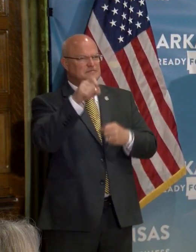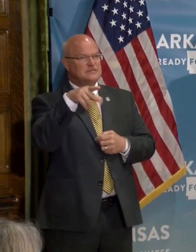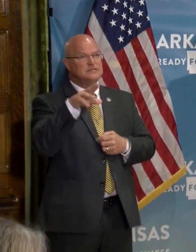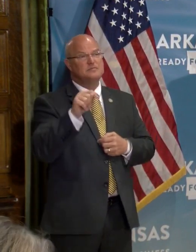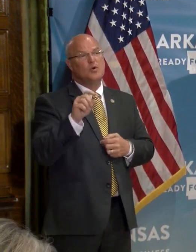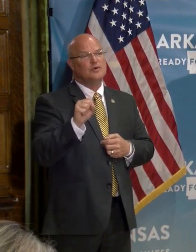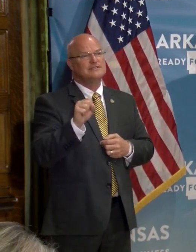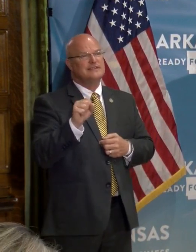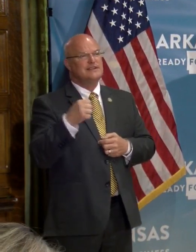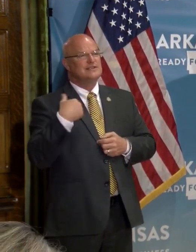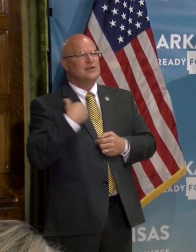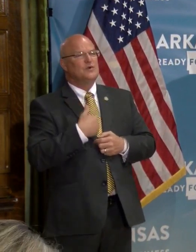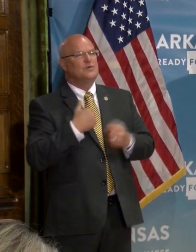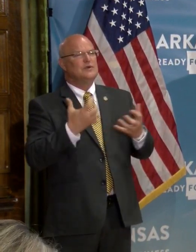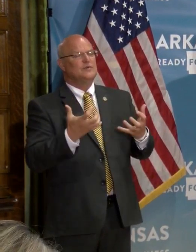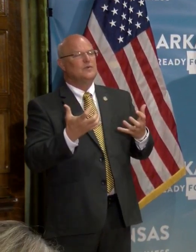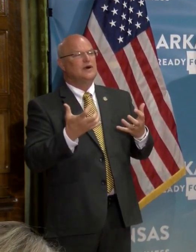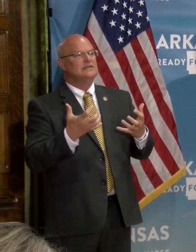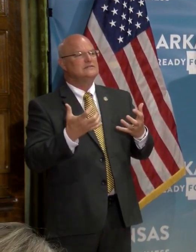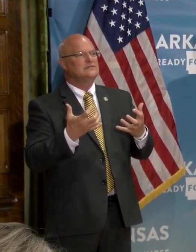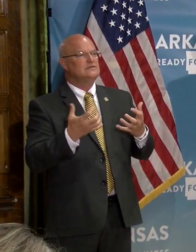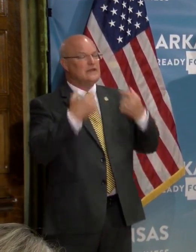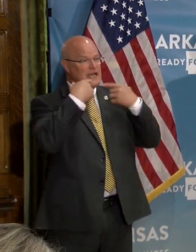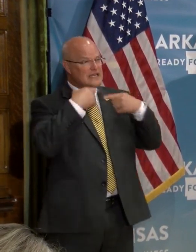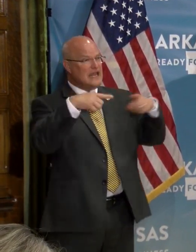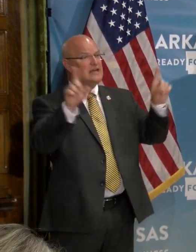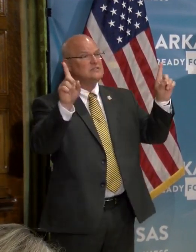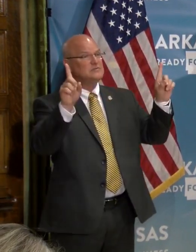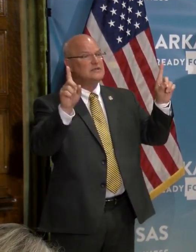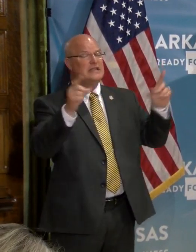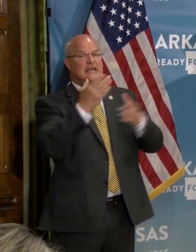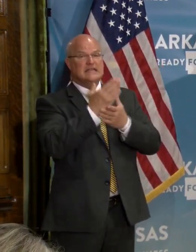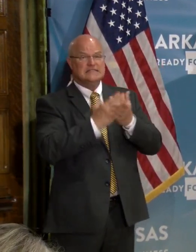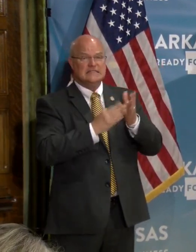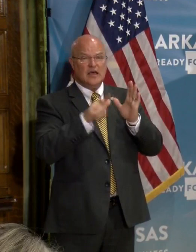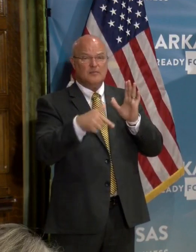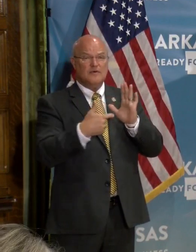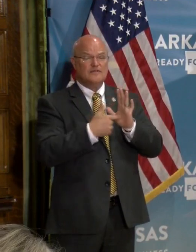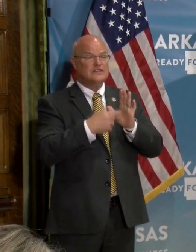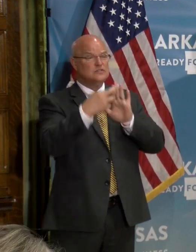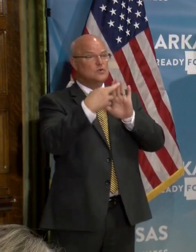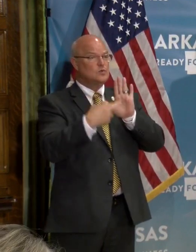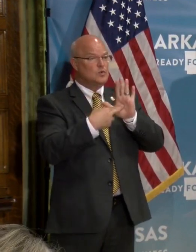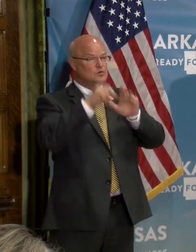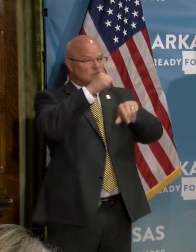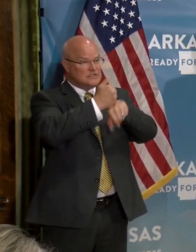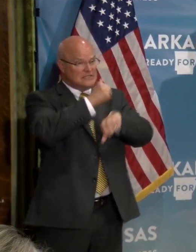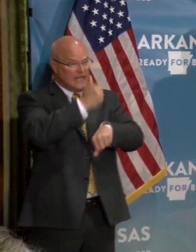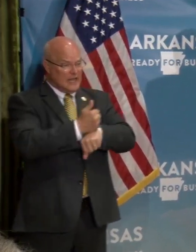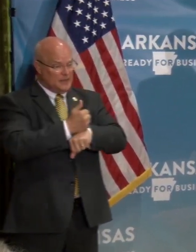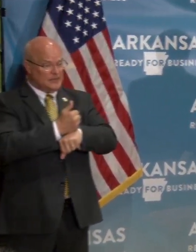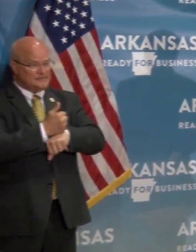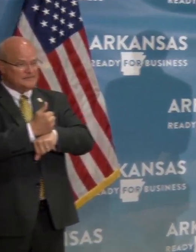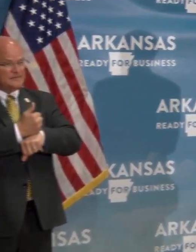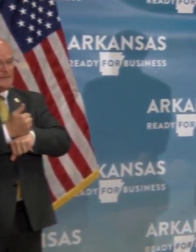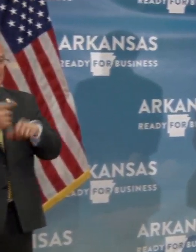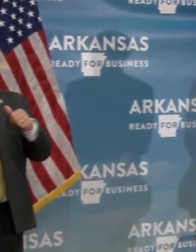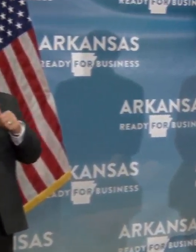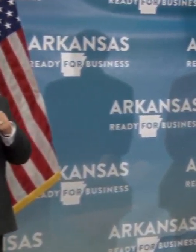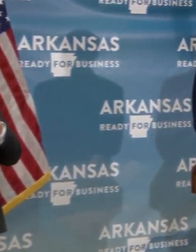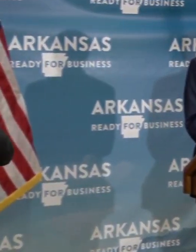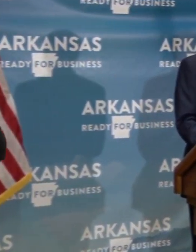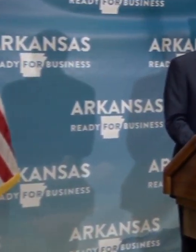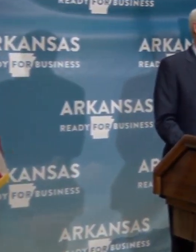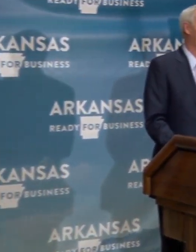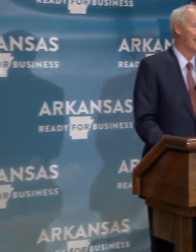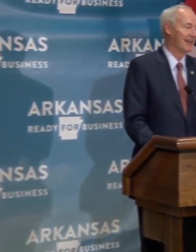And so we want to go to, uh, the announcement and some of the, uh, rules that are in place. And let me first, uh,